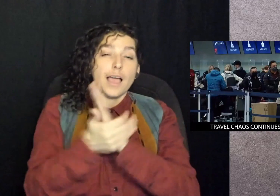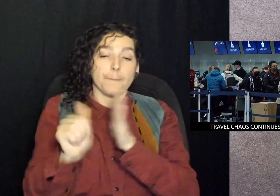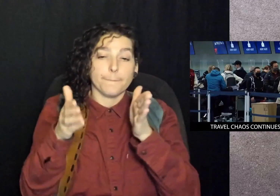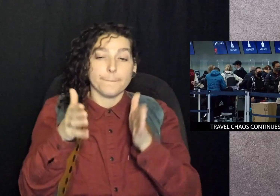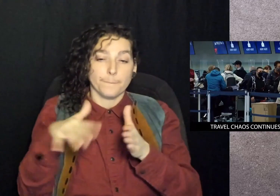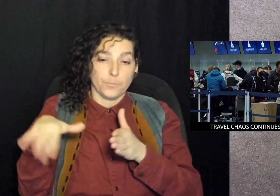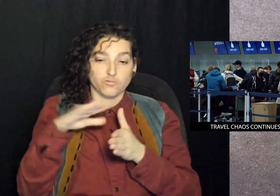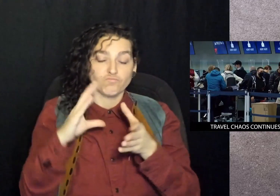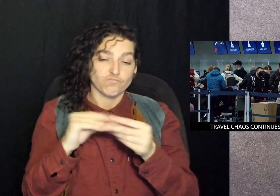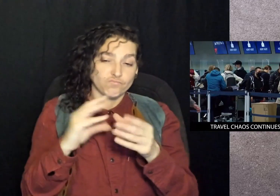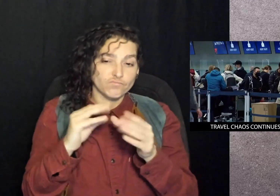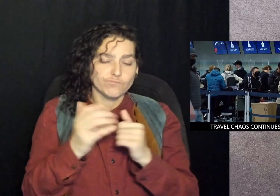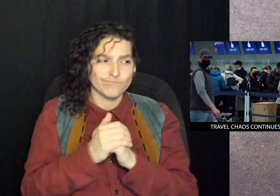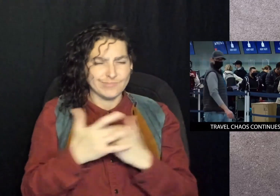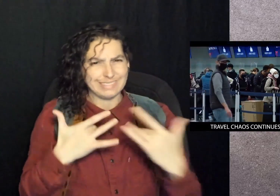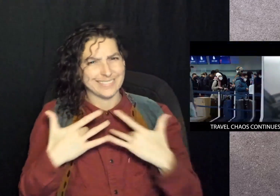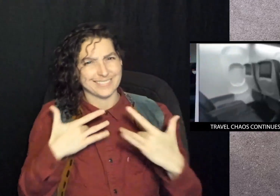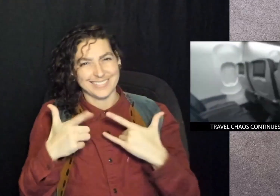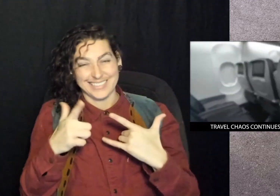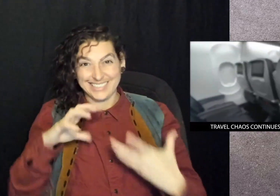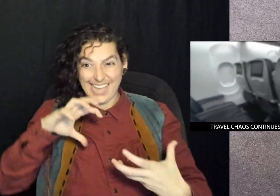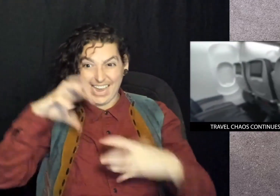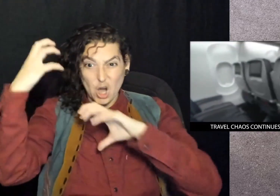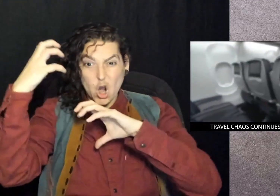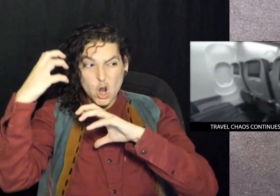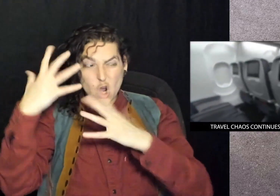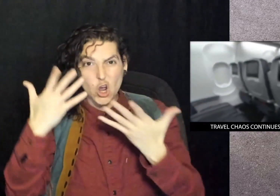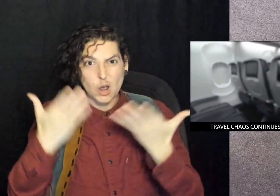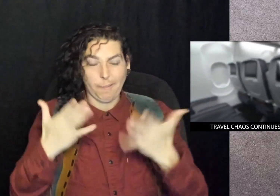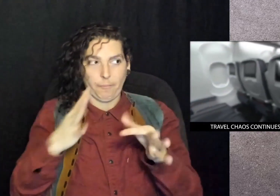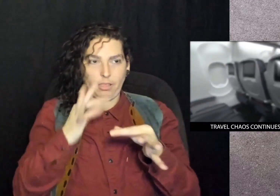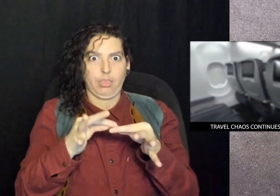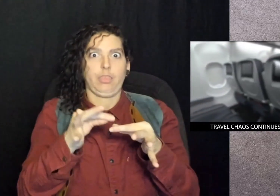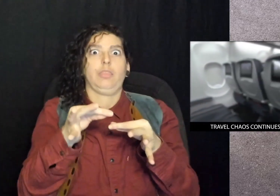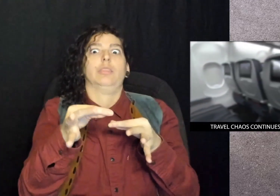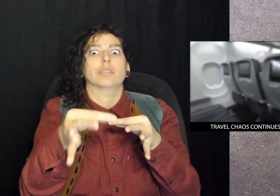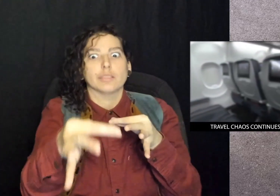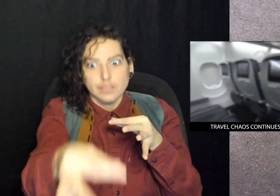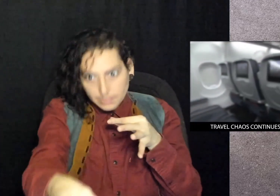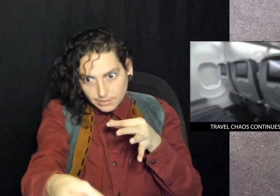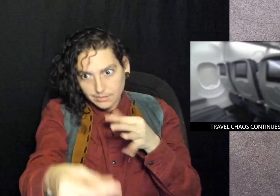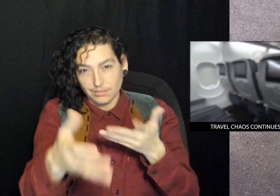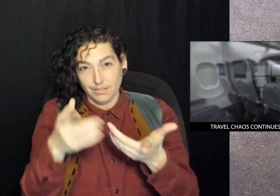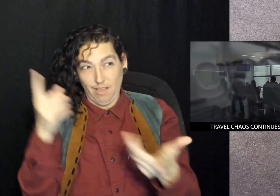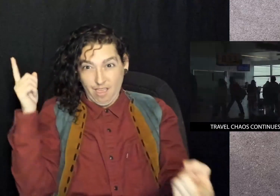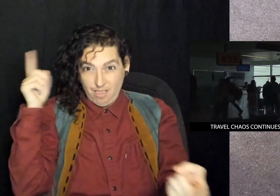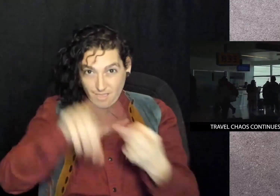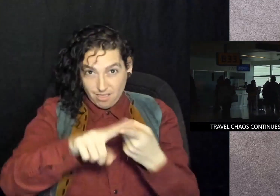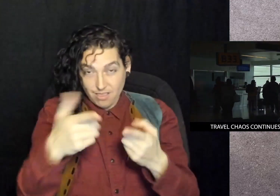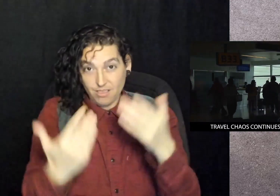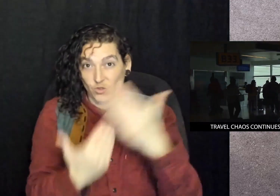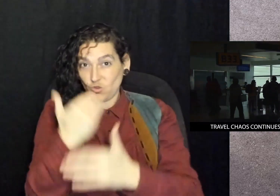And now some travel experts worry the chaos could extend through New Year's Eve.